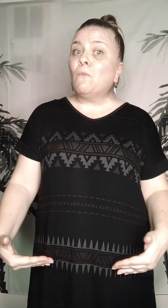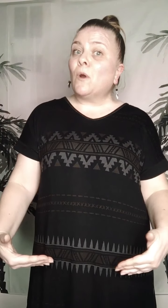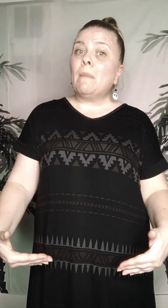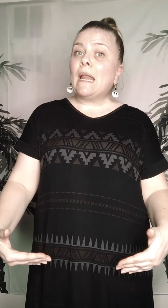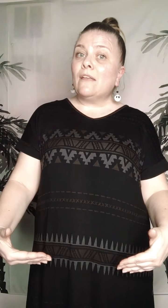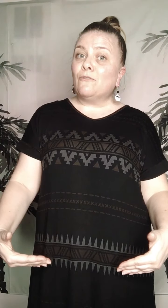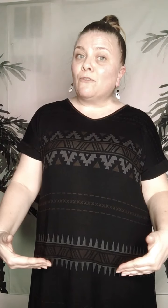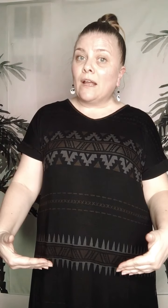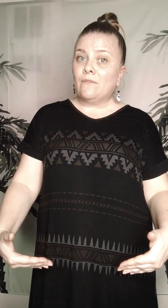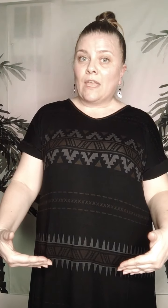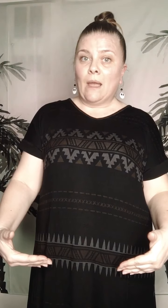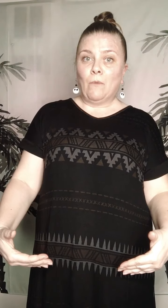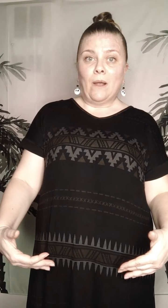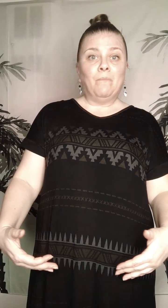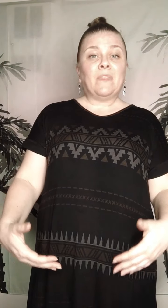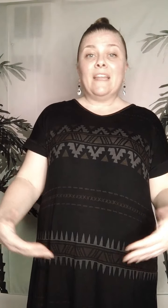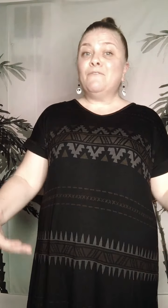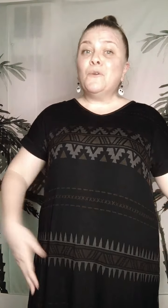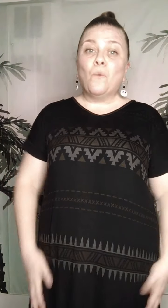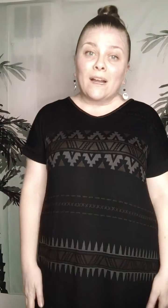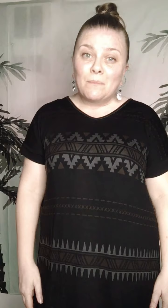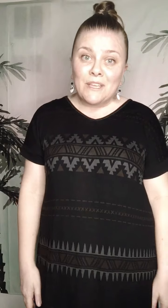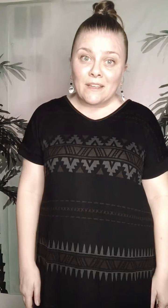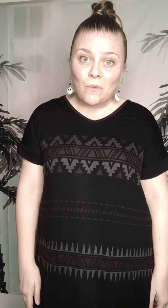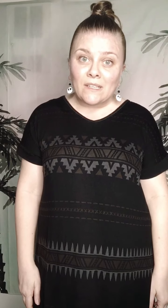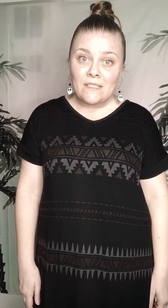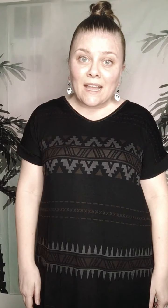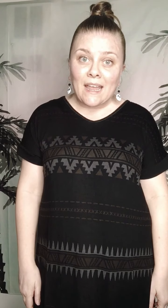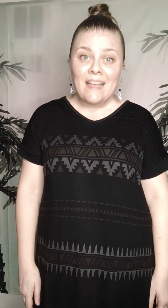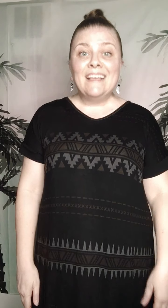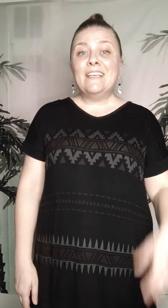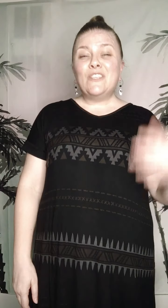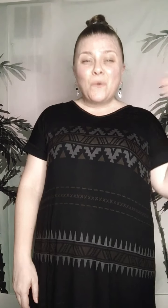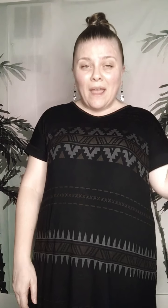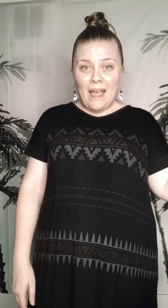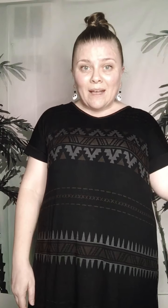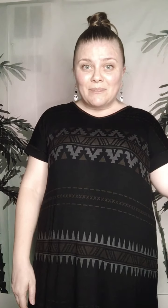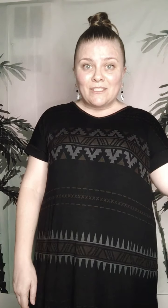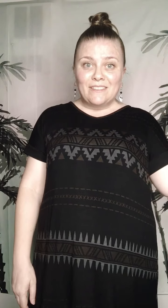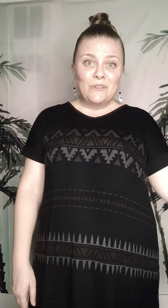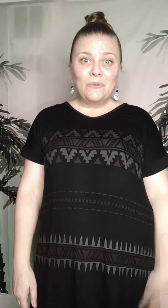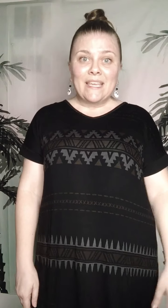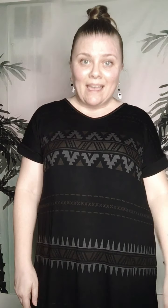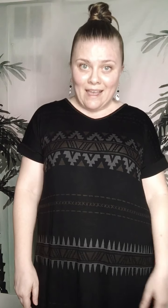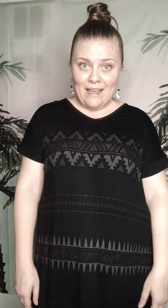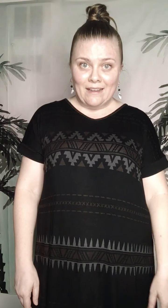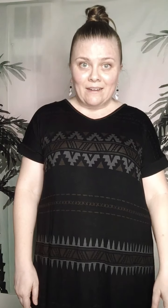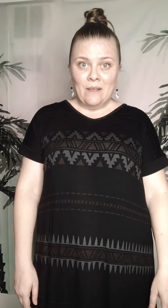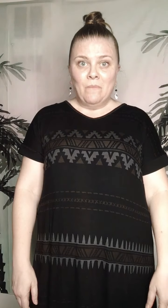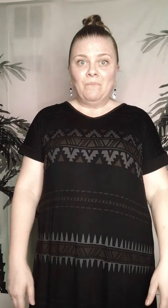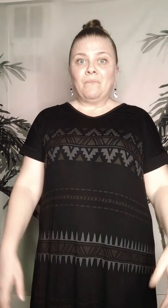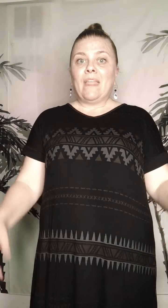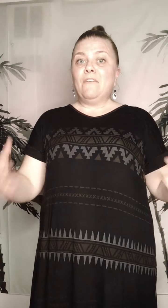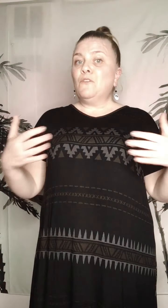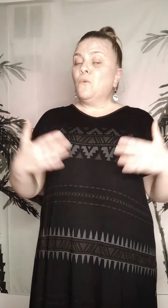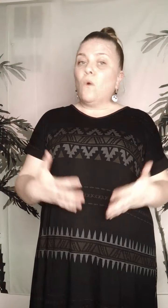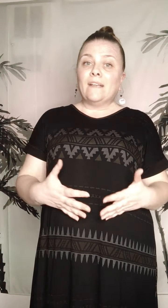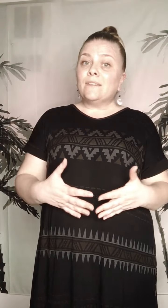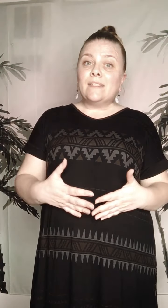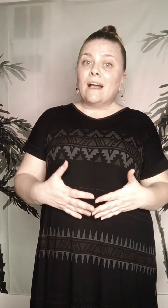more money in front of the camera. And if you want to be there one day, you absolutely can. If you want to sell